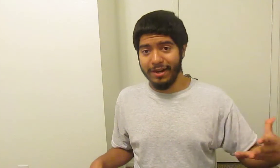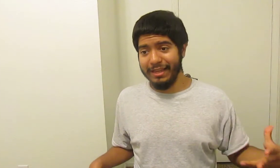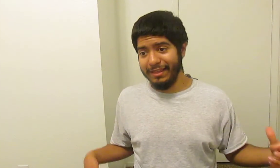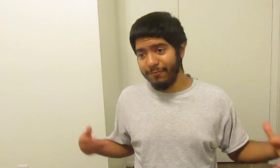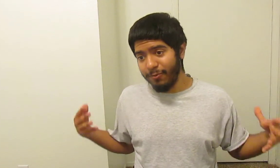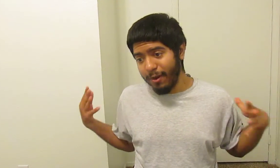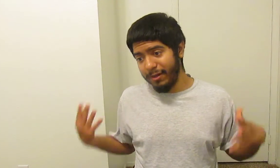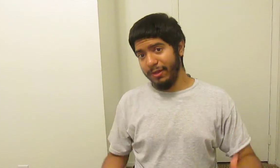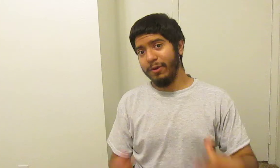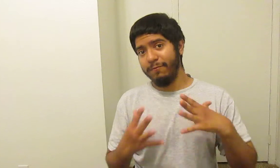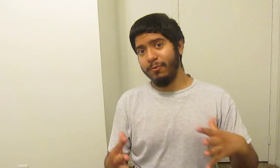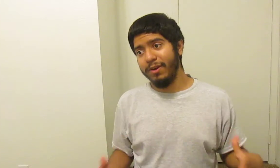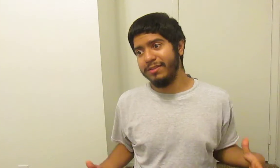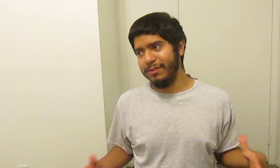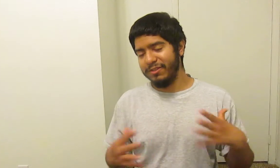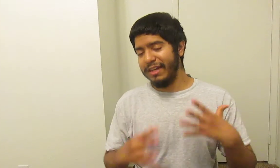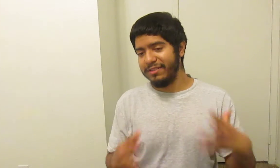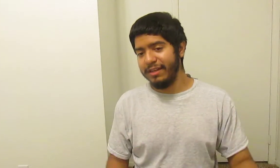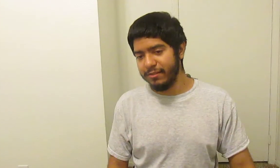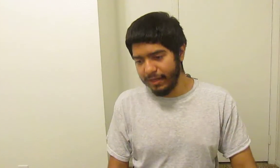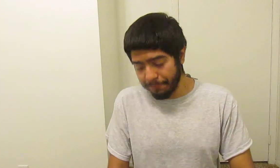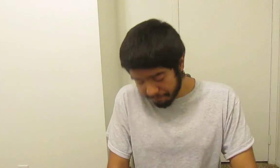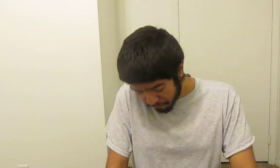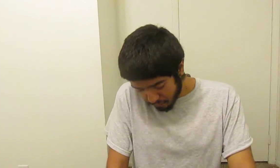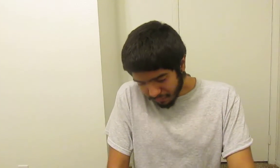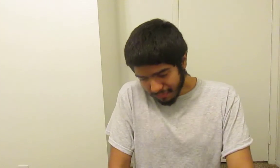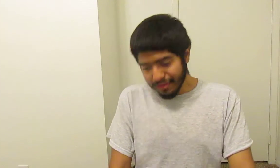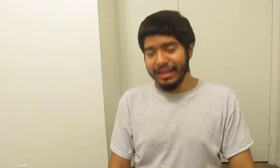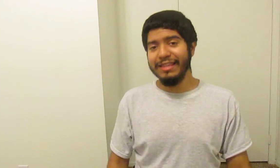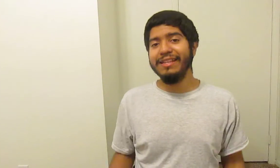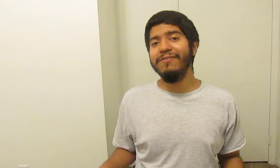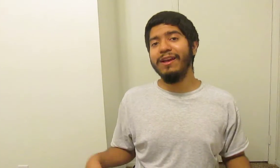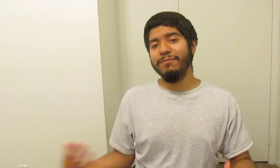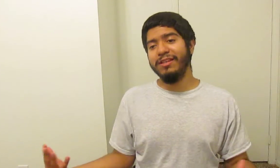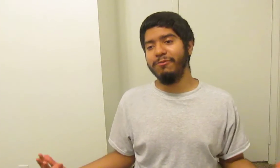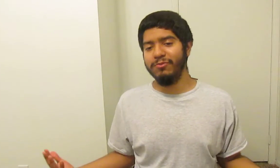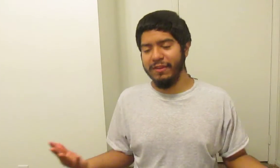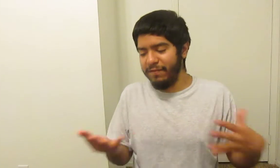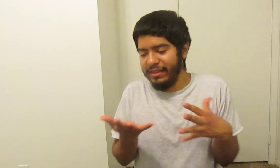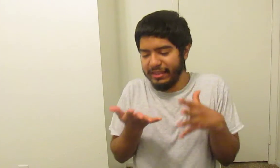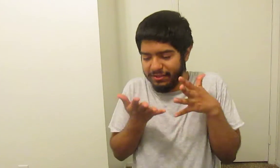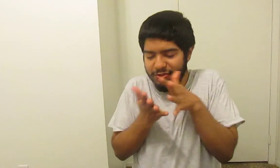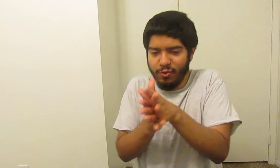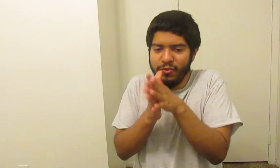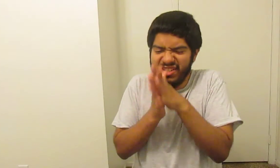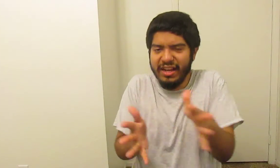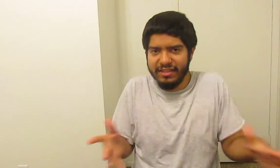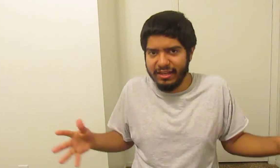right, and then for Robi to be right for once, it was kind of satisfying. And then, in the random sequence, when they find, like, these two jets that can